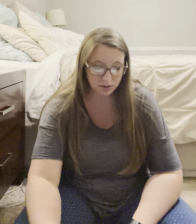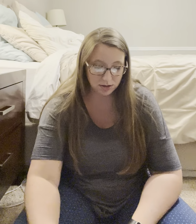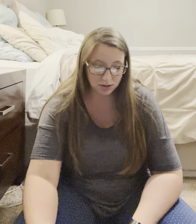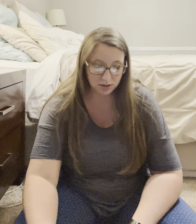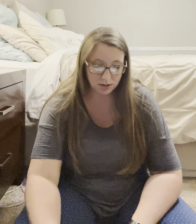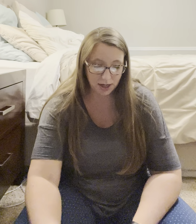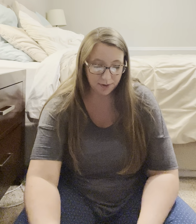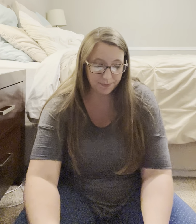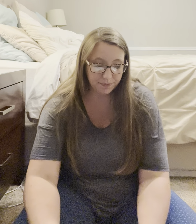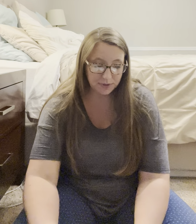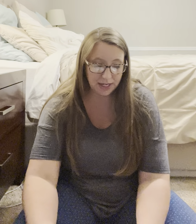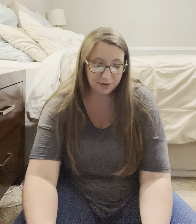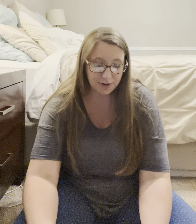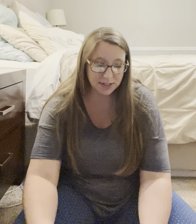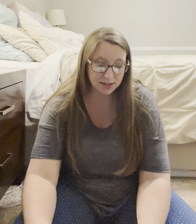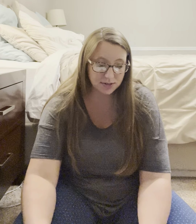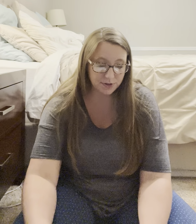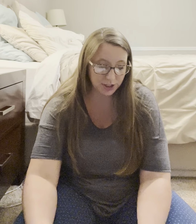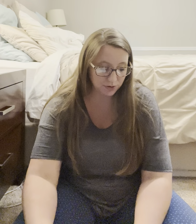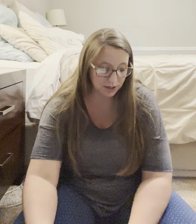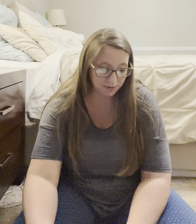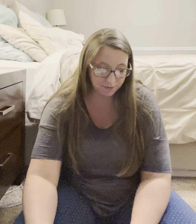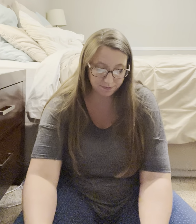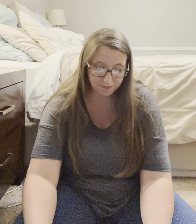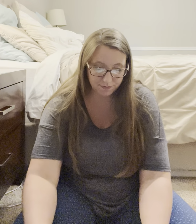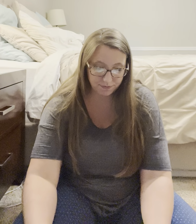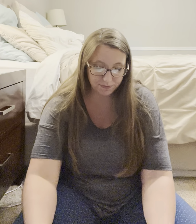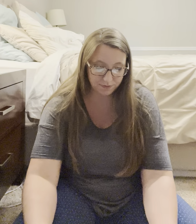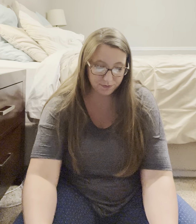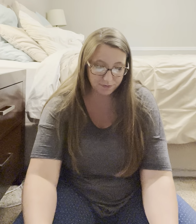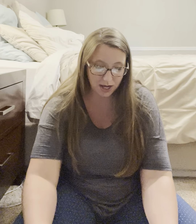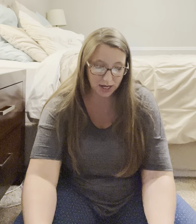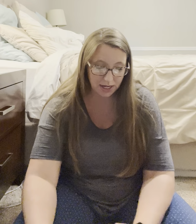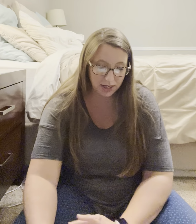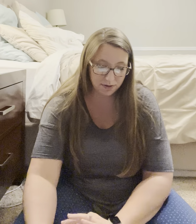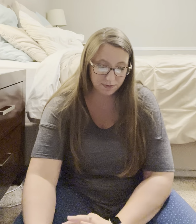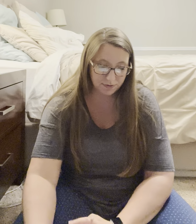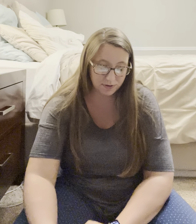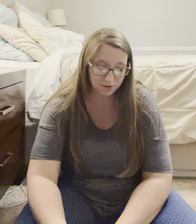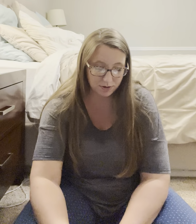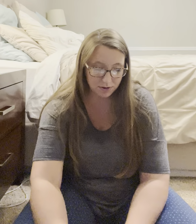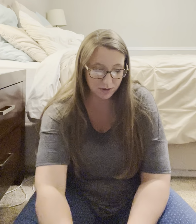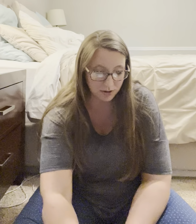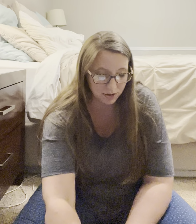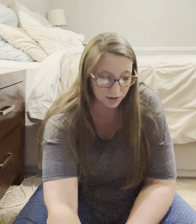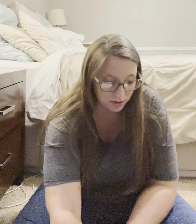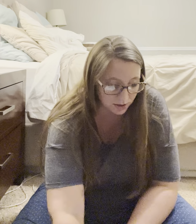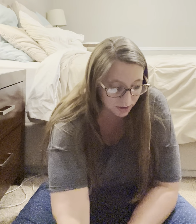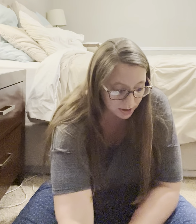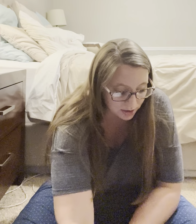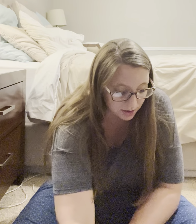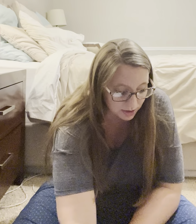Okay. Key phrases for unit five is